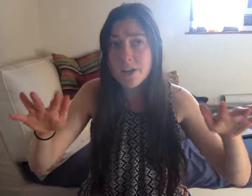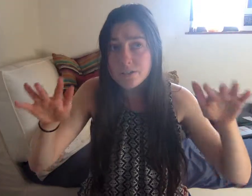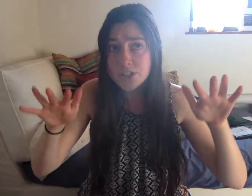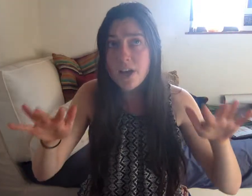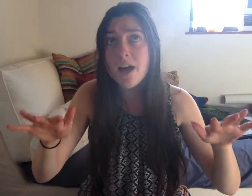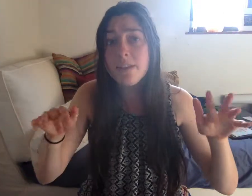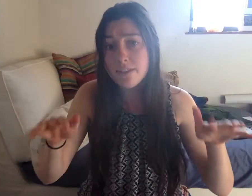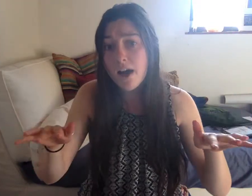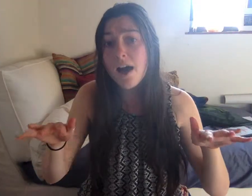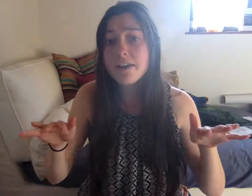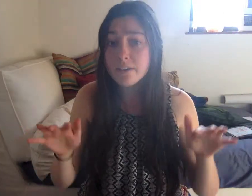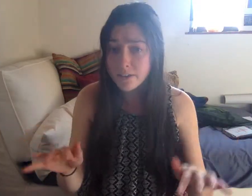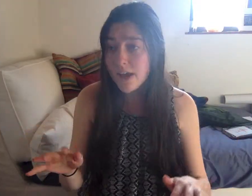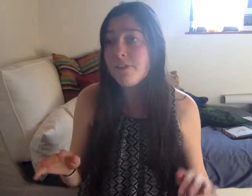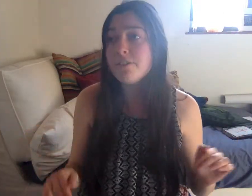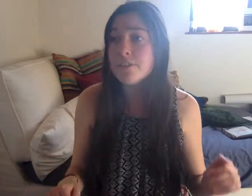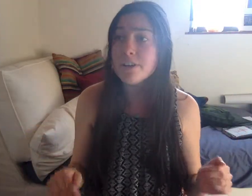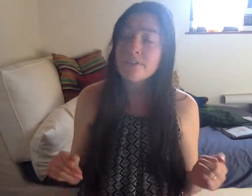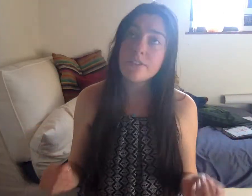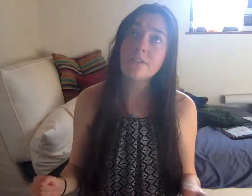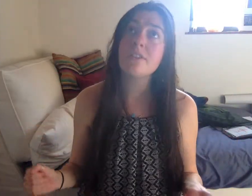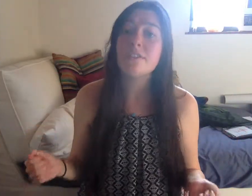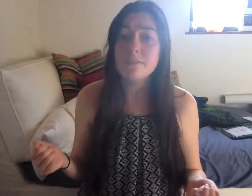until know it's spin around